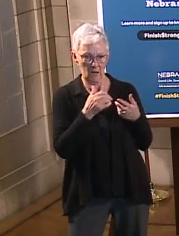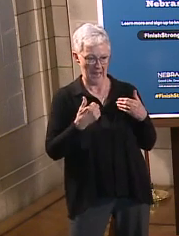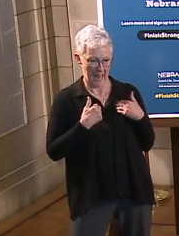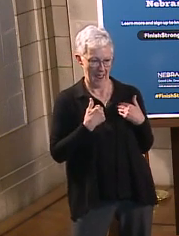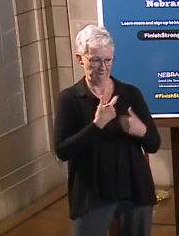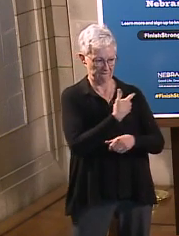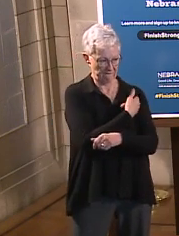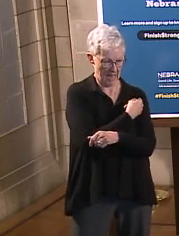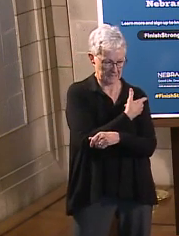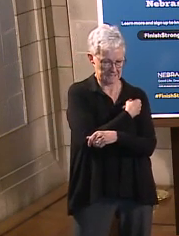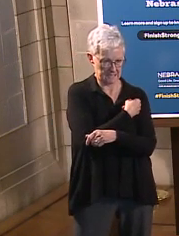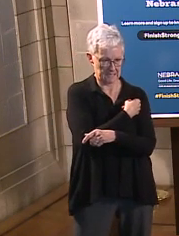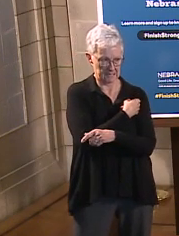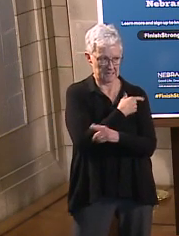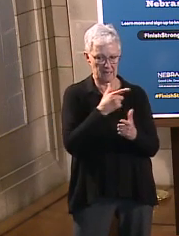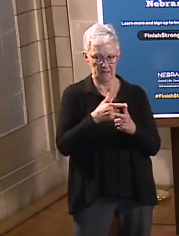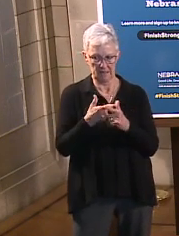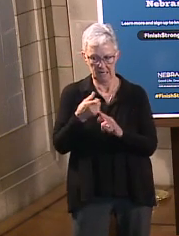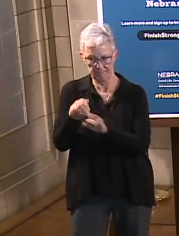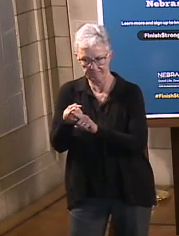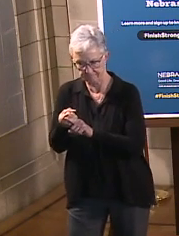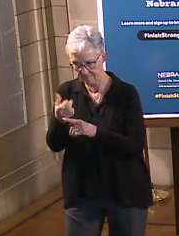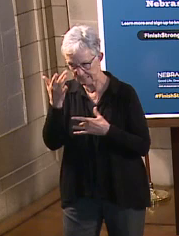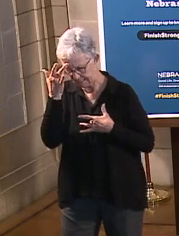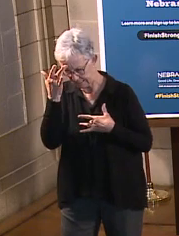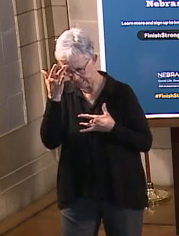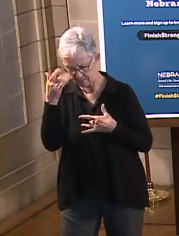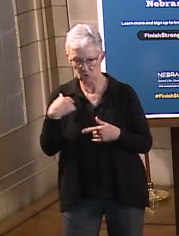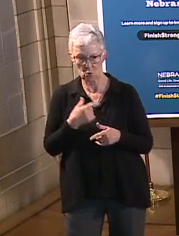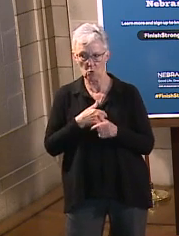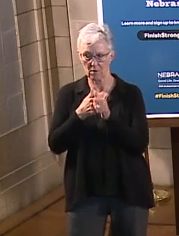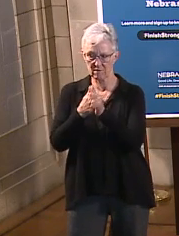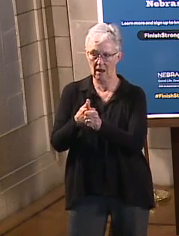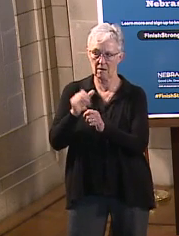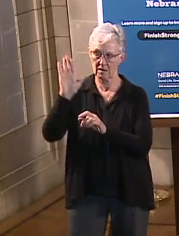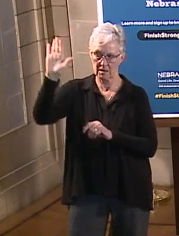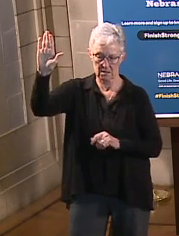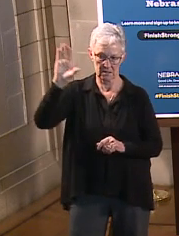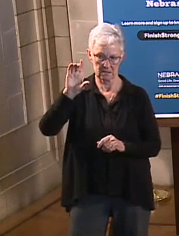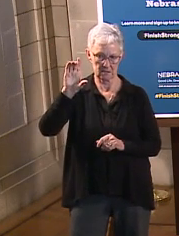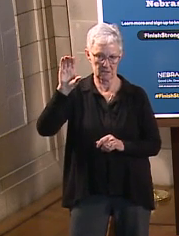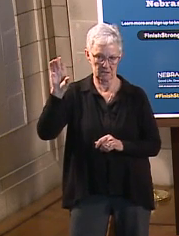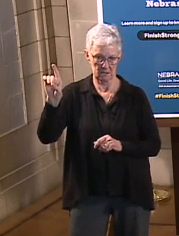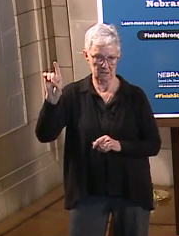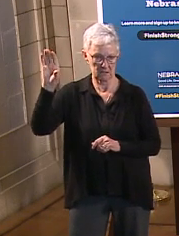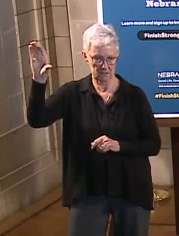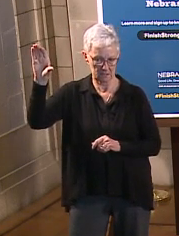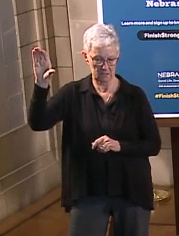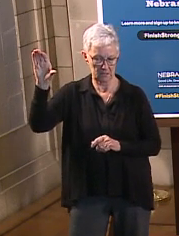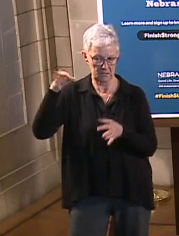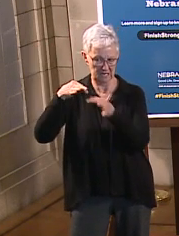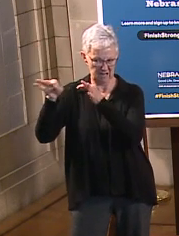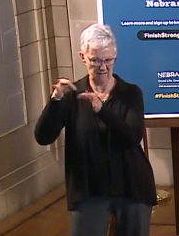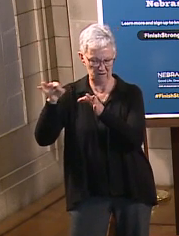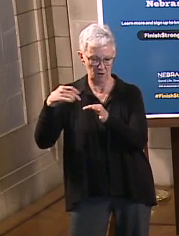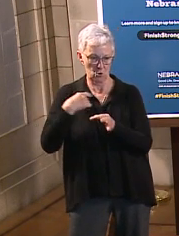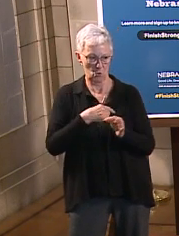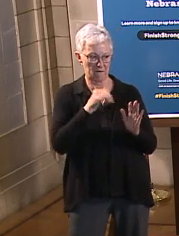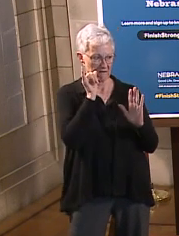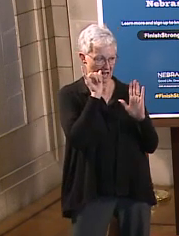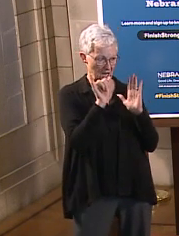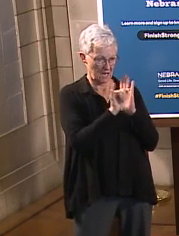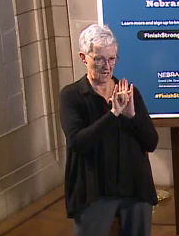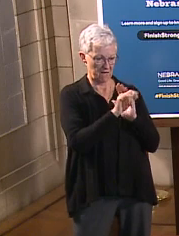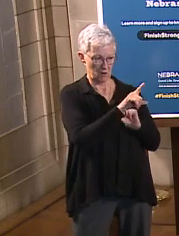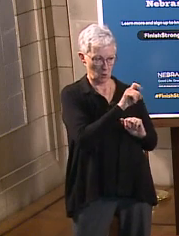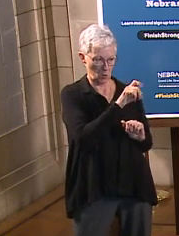vaccine for infections. So we follow the CDC definition. We have identified 122, as